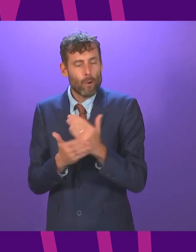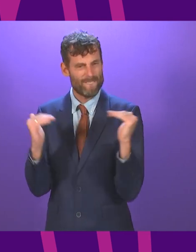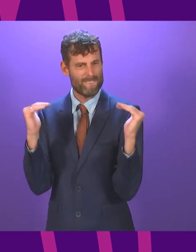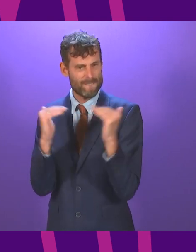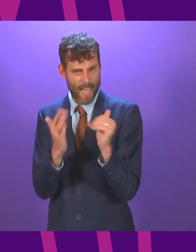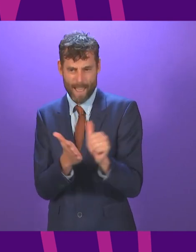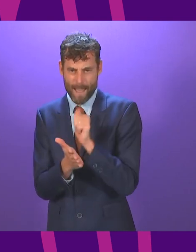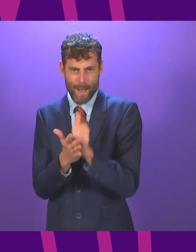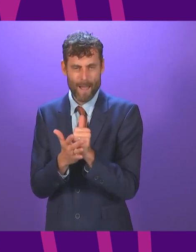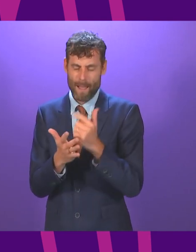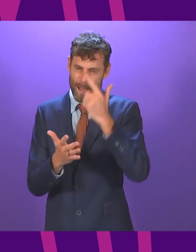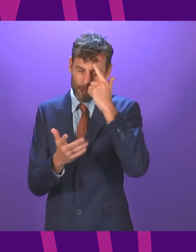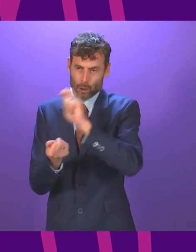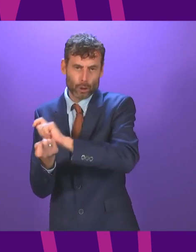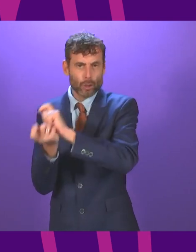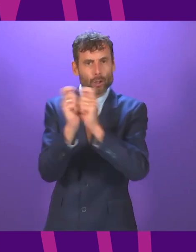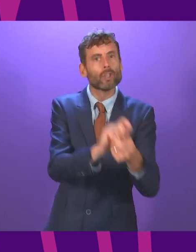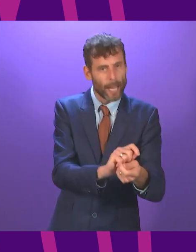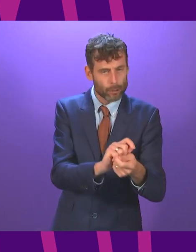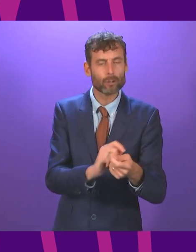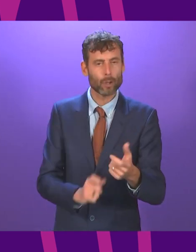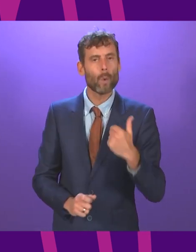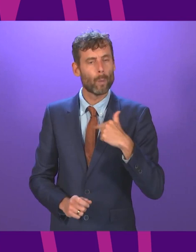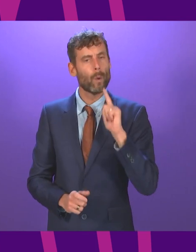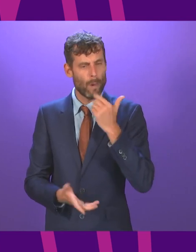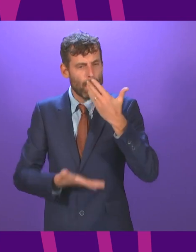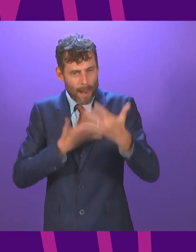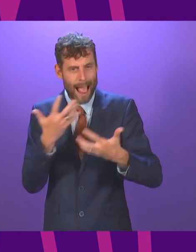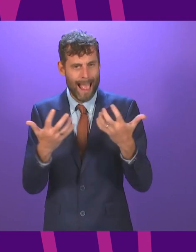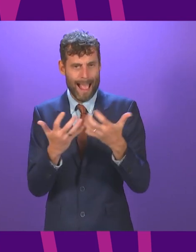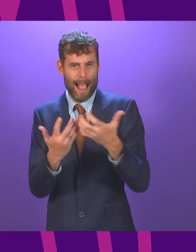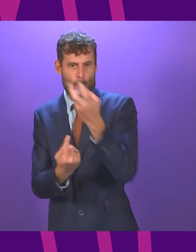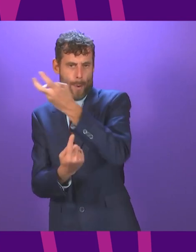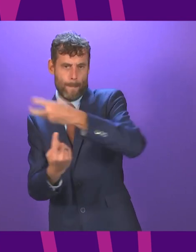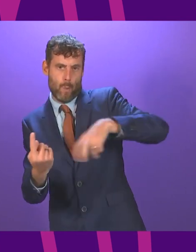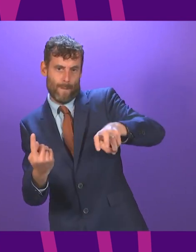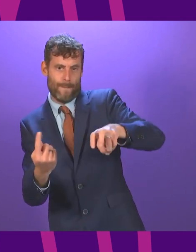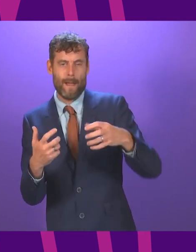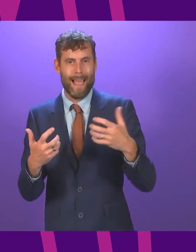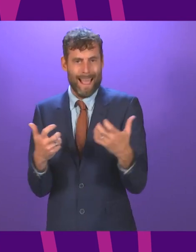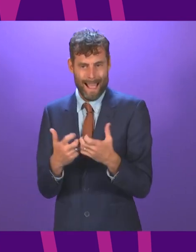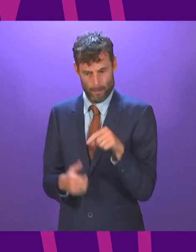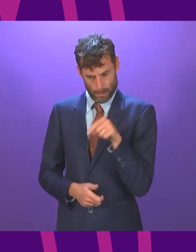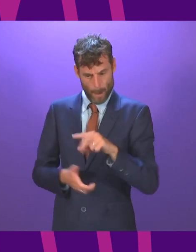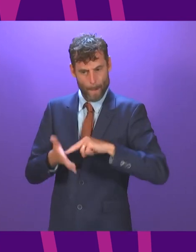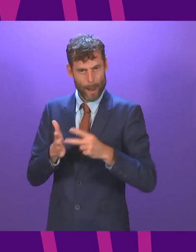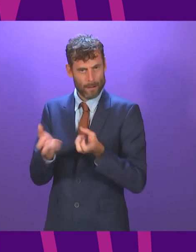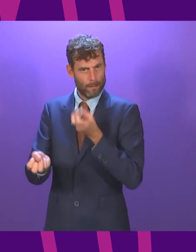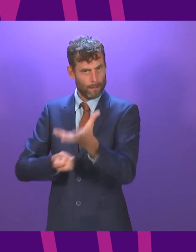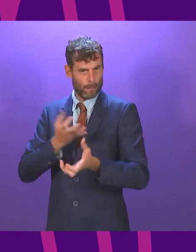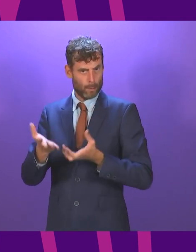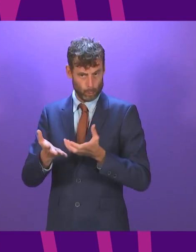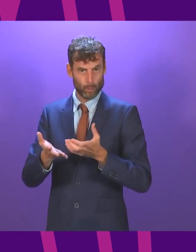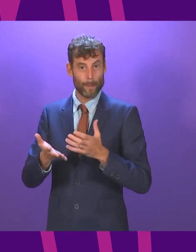in the period ahead the detail of how that fund will operate and the objectives